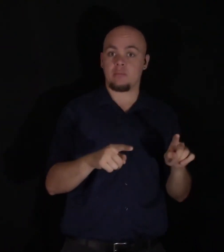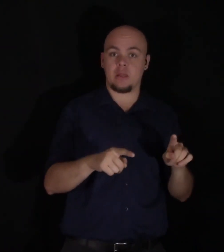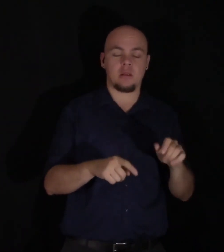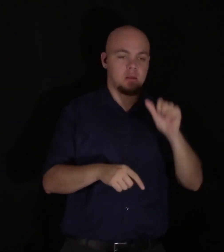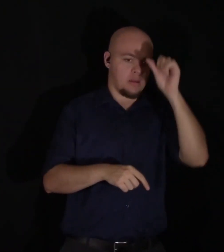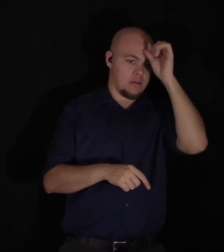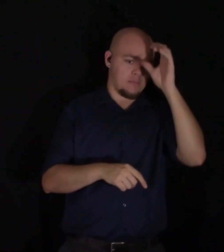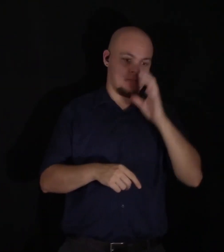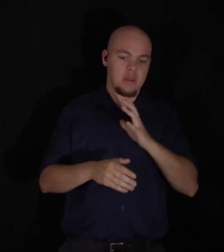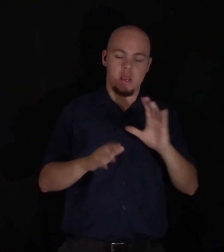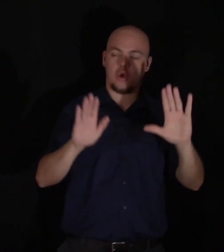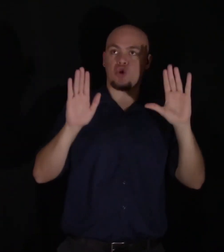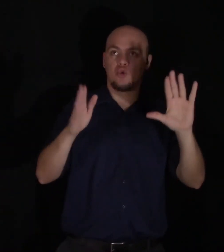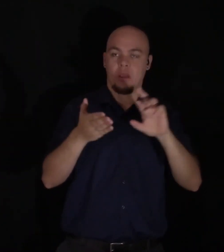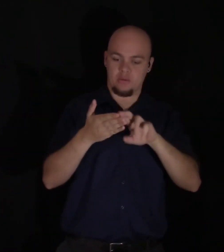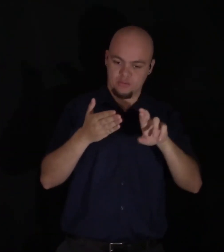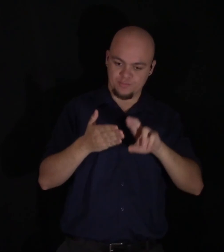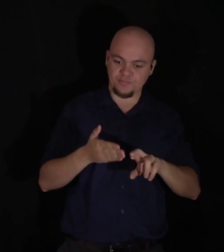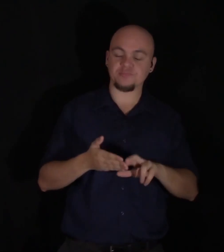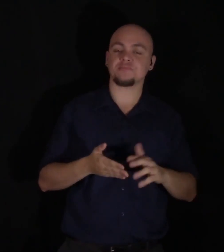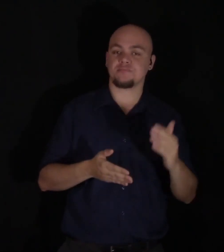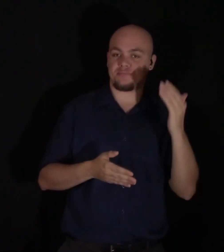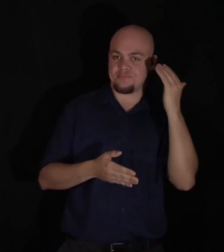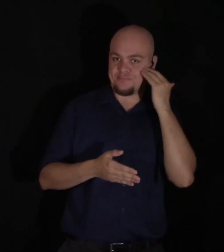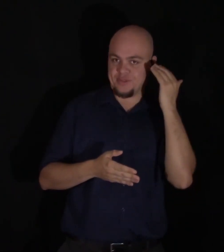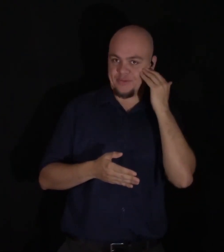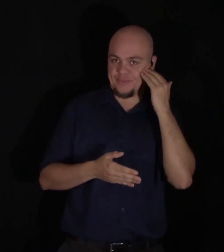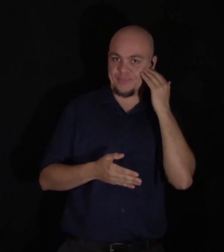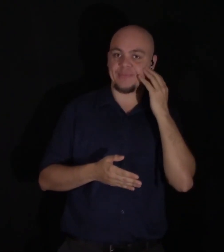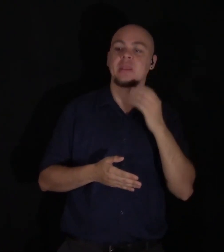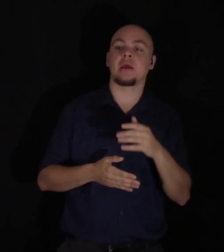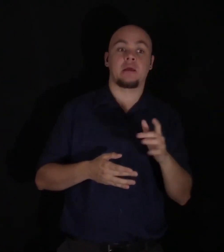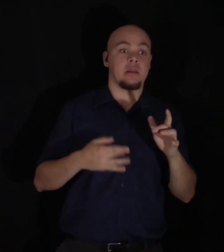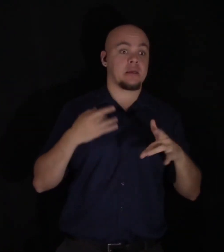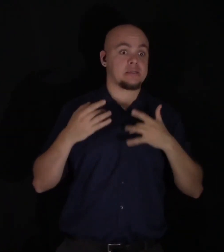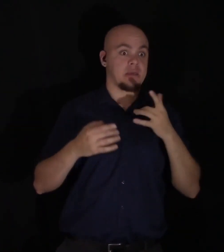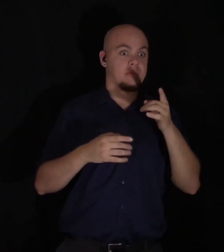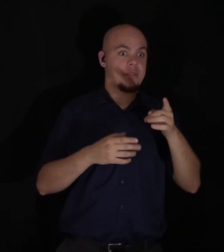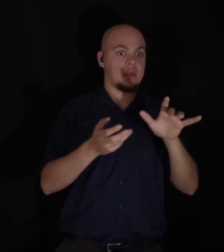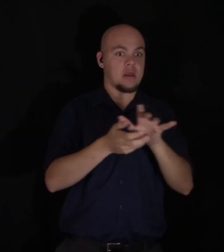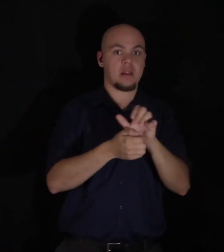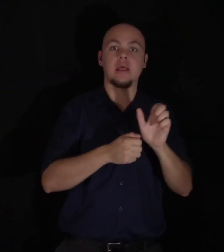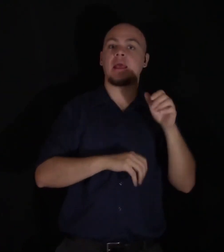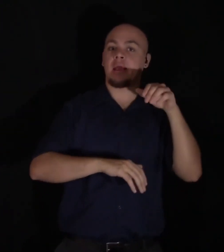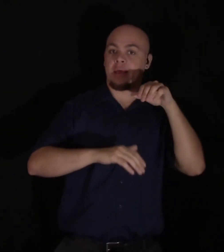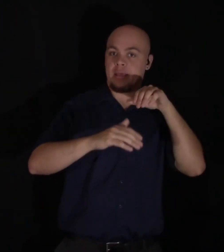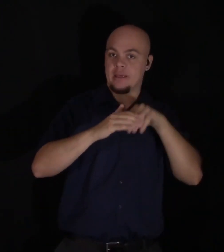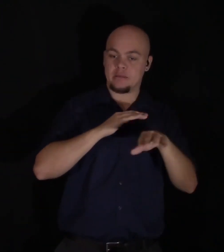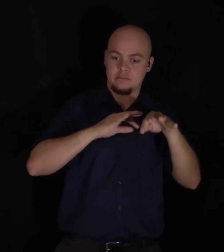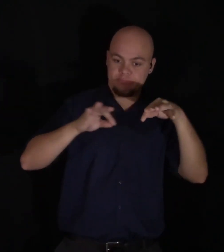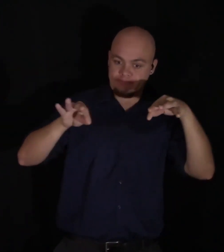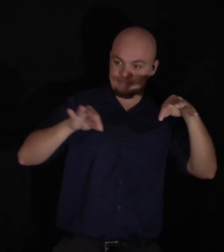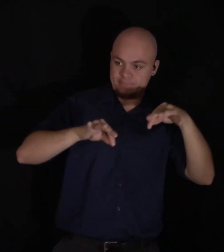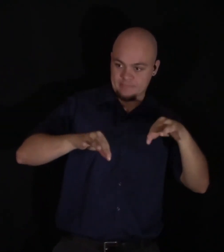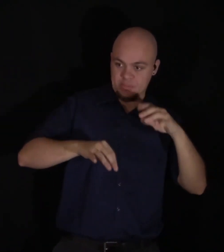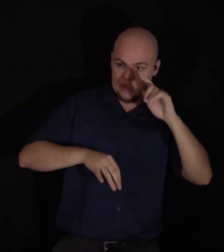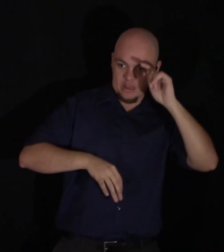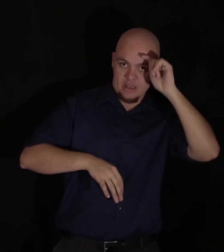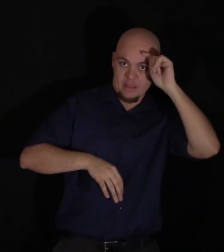and natural philosophy was with us, and excited by this catastrophe, he entered on the explanation of a theory which he had formed